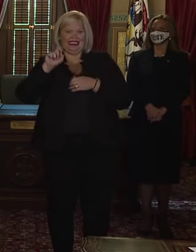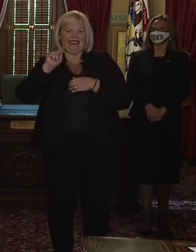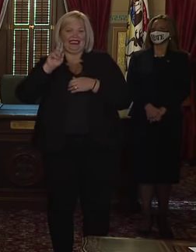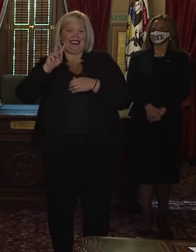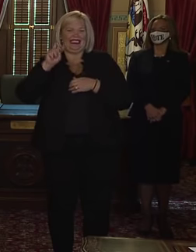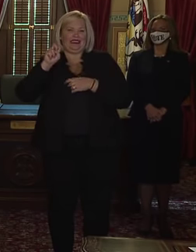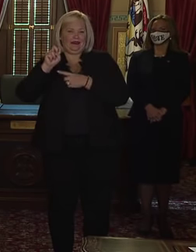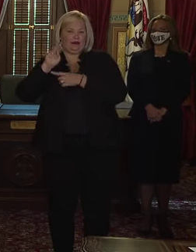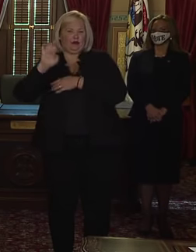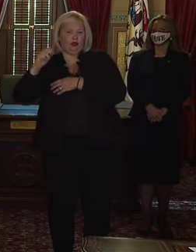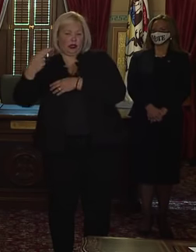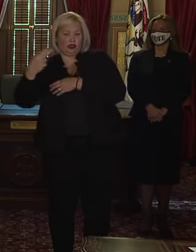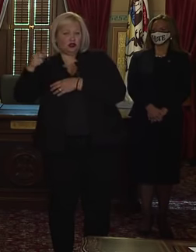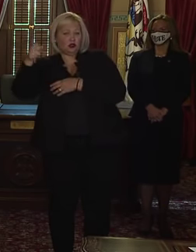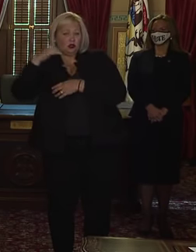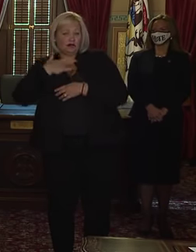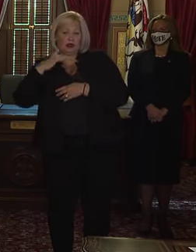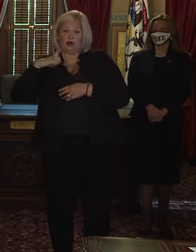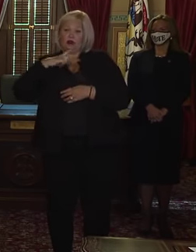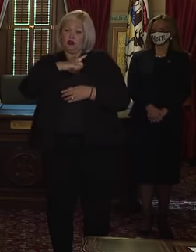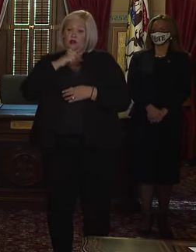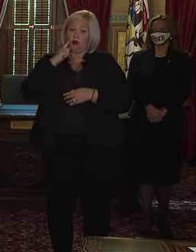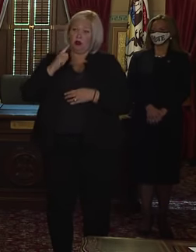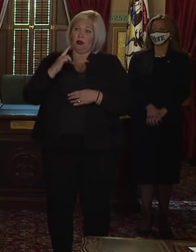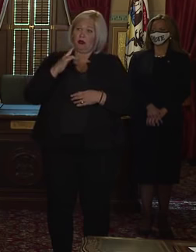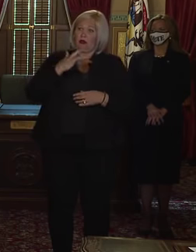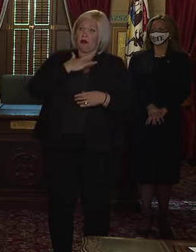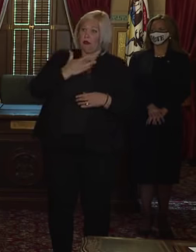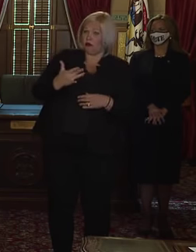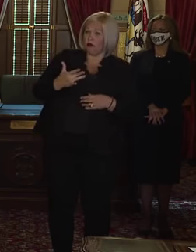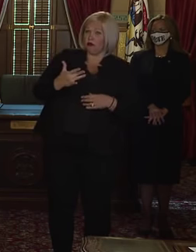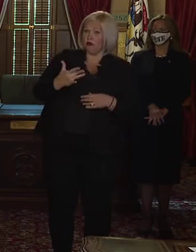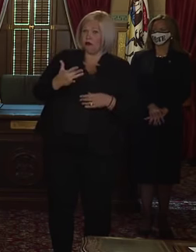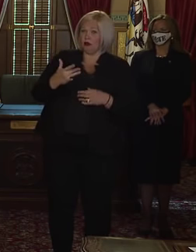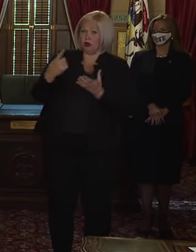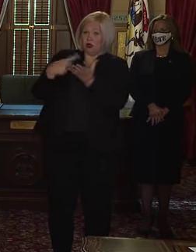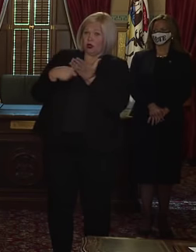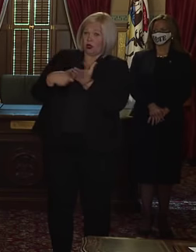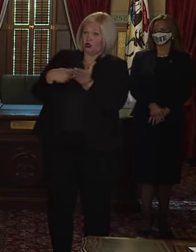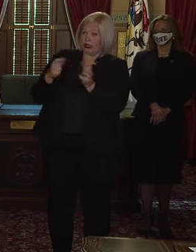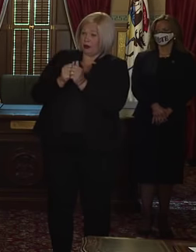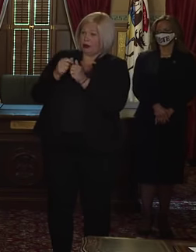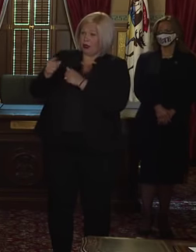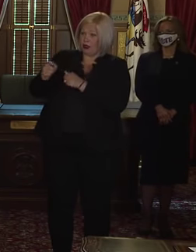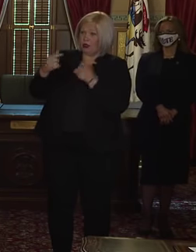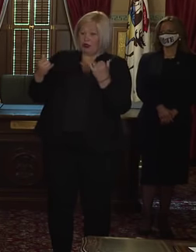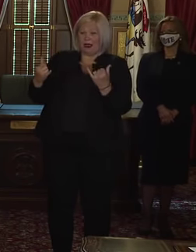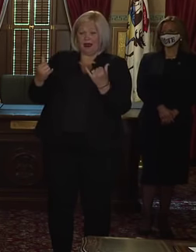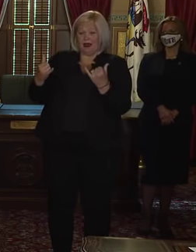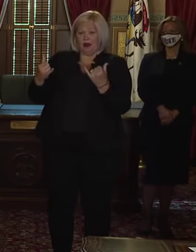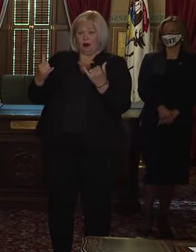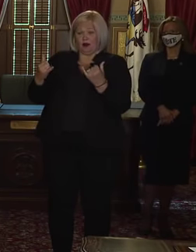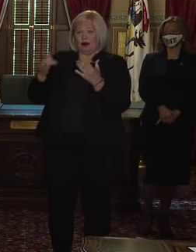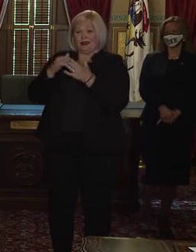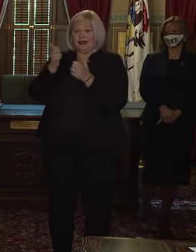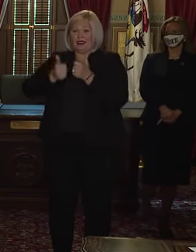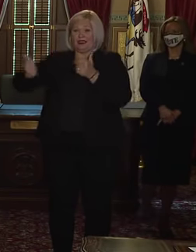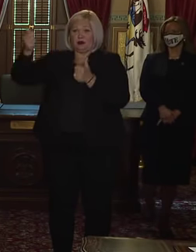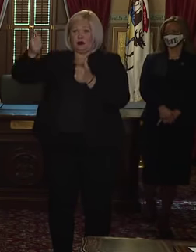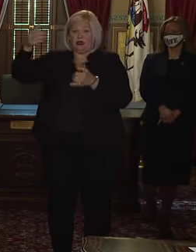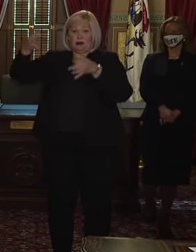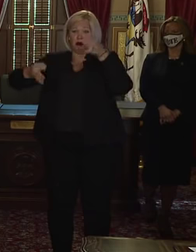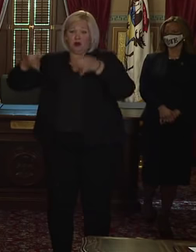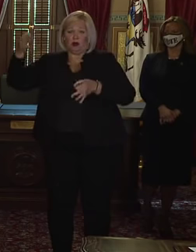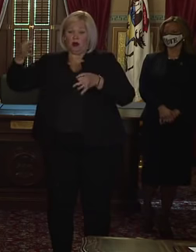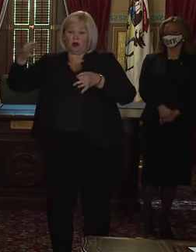the legislature is more or less likely going to negotiate with you after the Supreme Court overturned